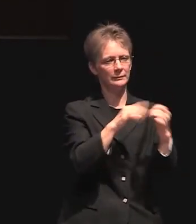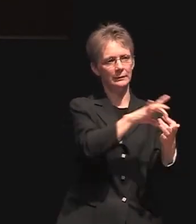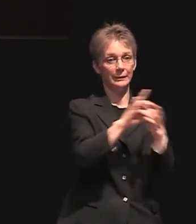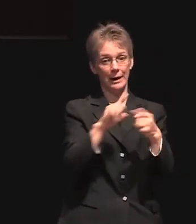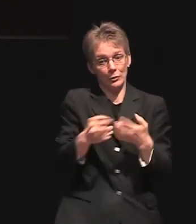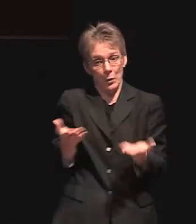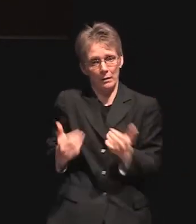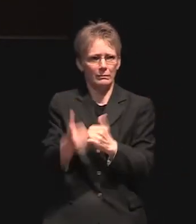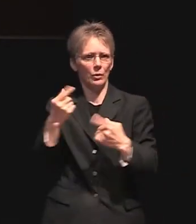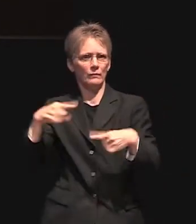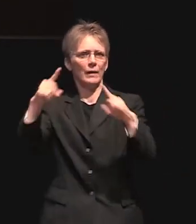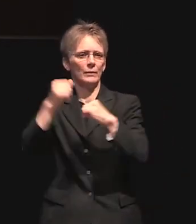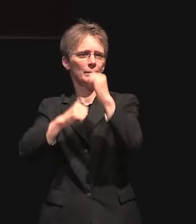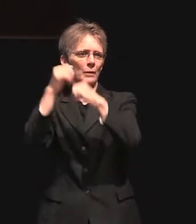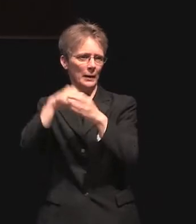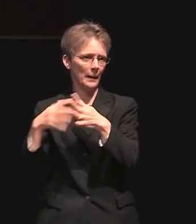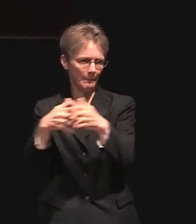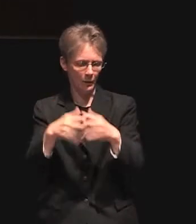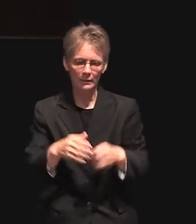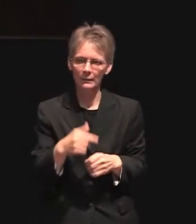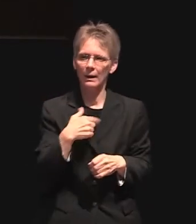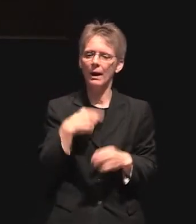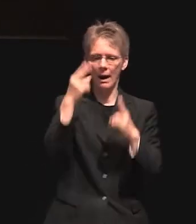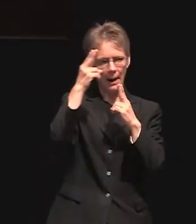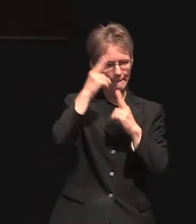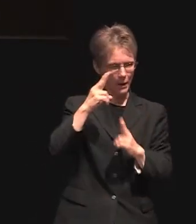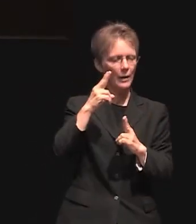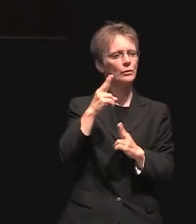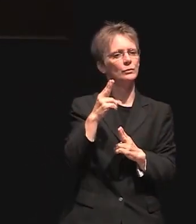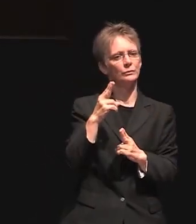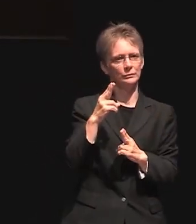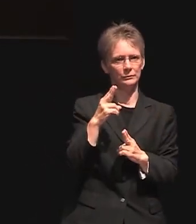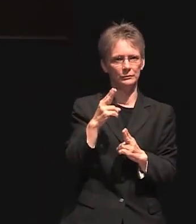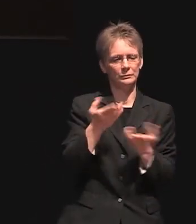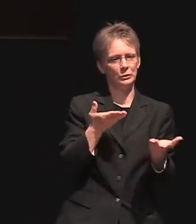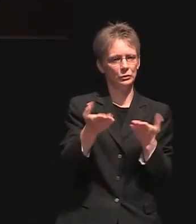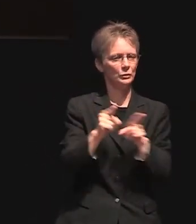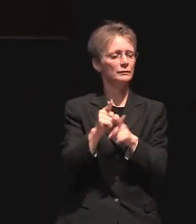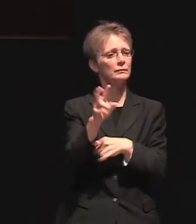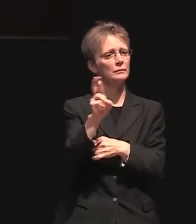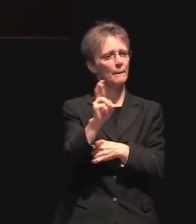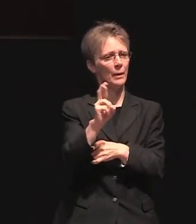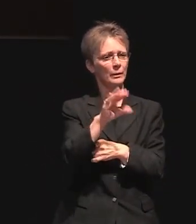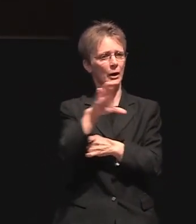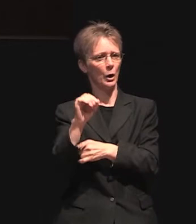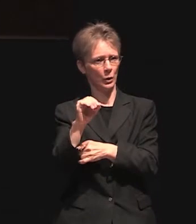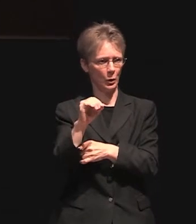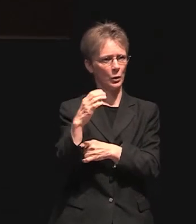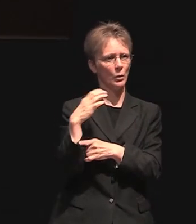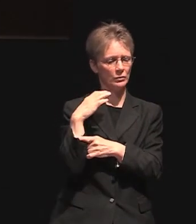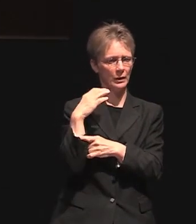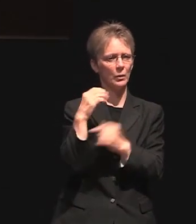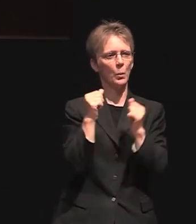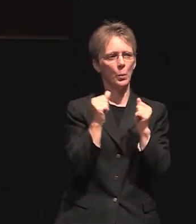i'm honored to be the republican co-chair with my colleague democratic congresswoman donna edwards